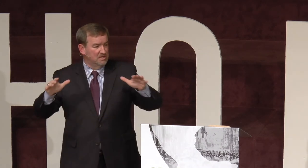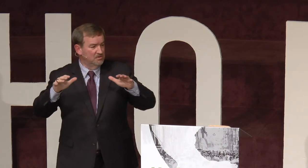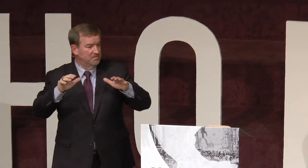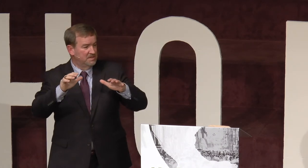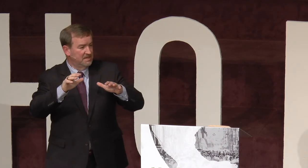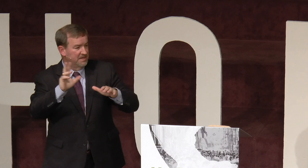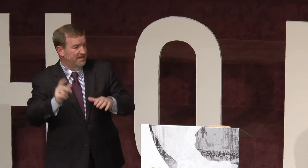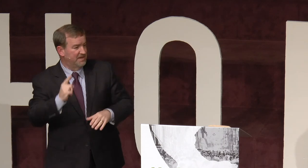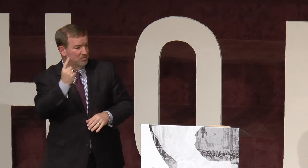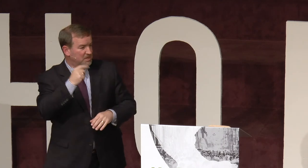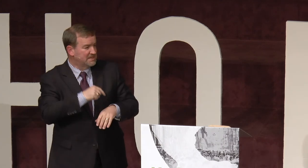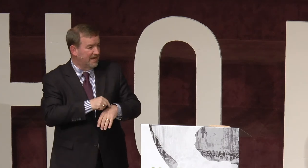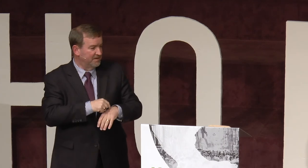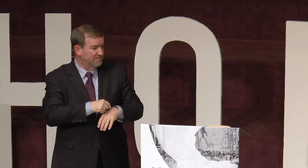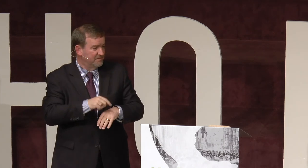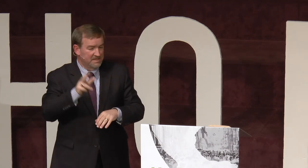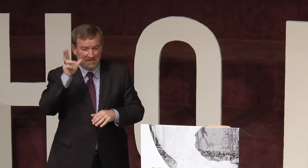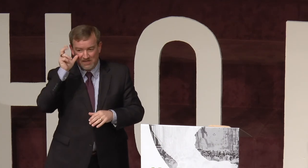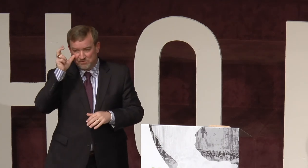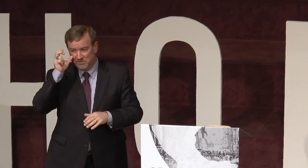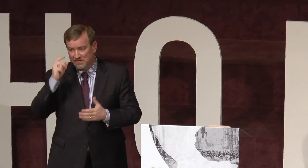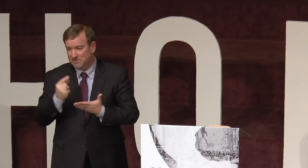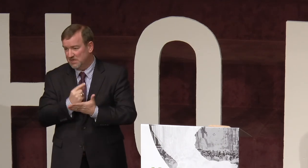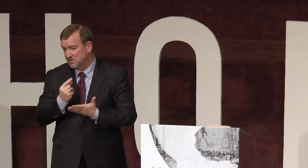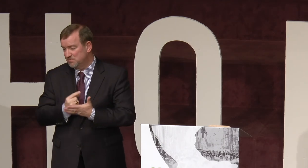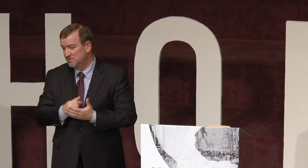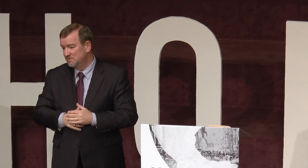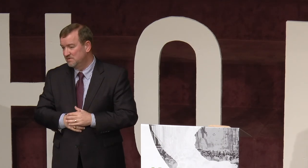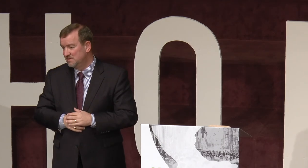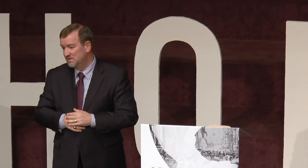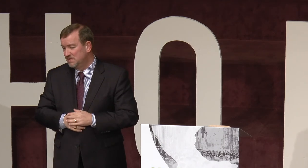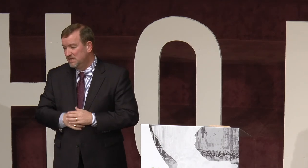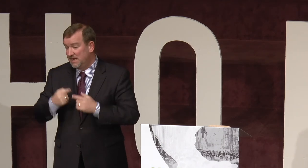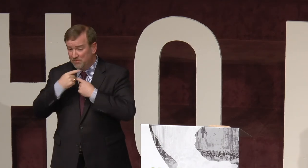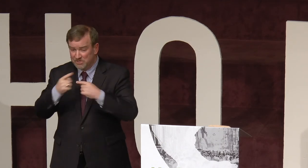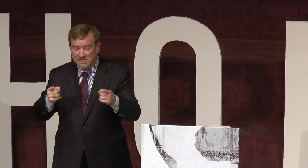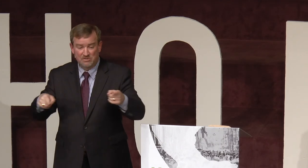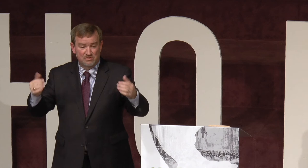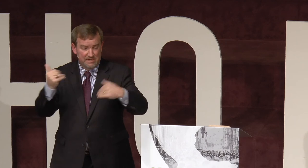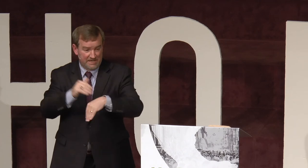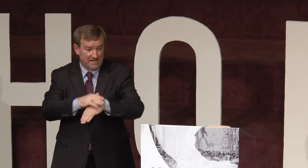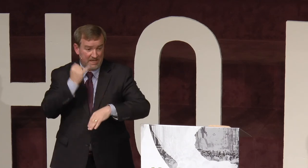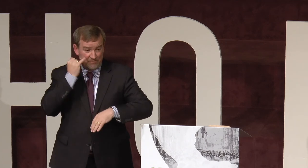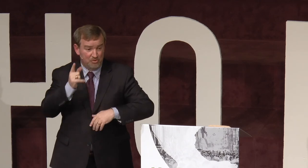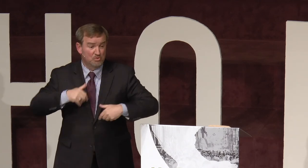globe that have never one time had the opportunity to hear the gospel. And I want to tell you tonight, if you will